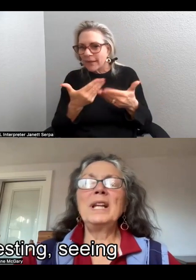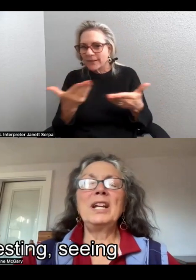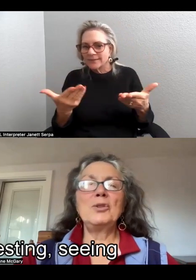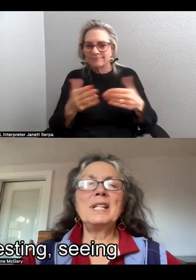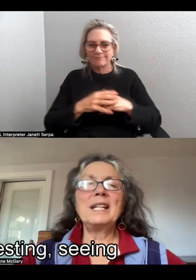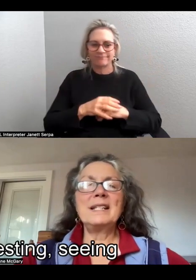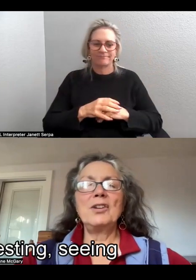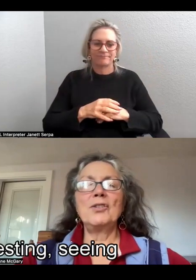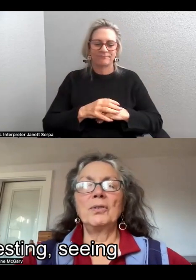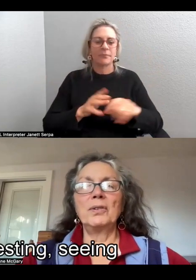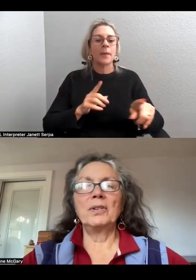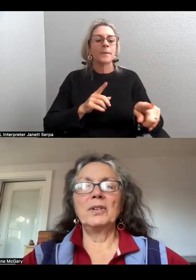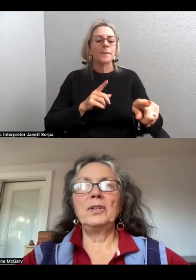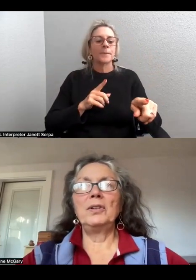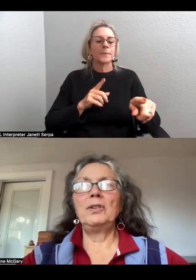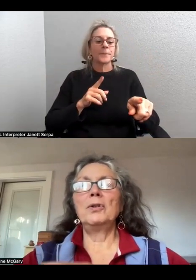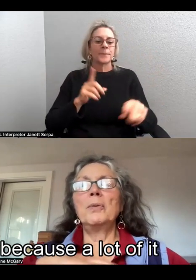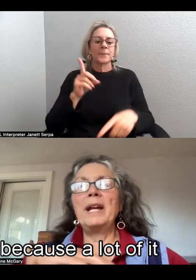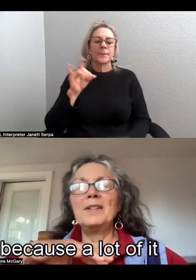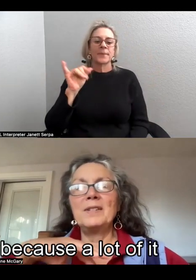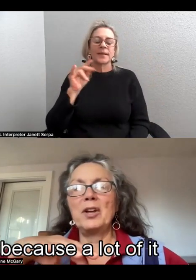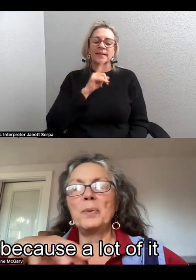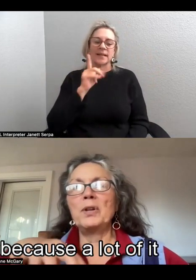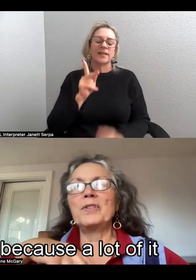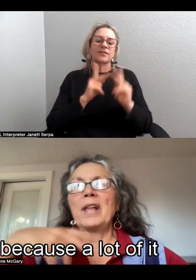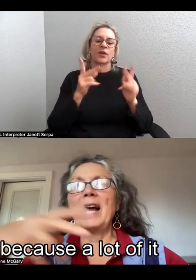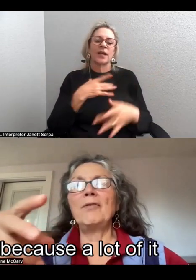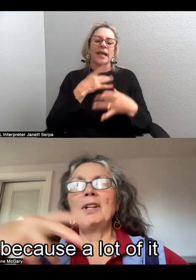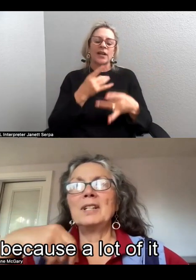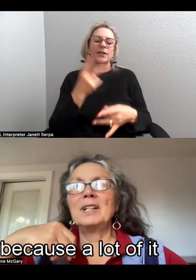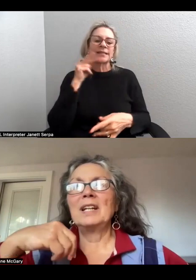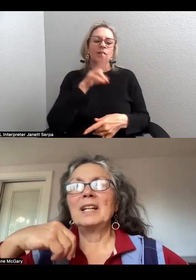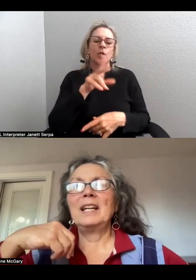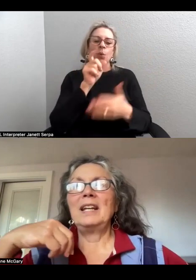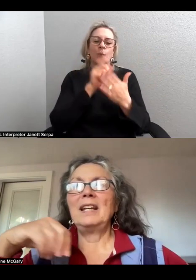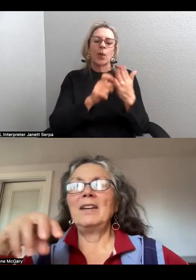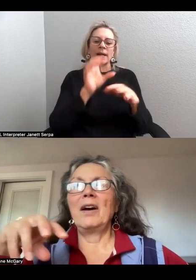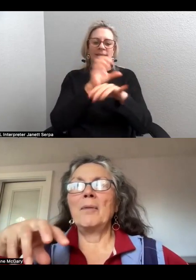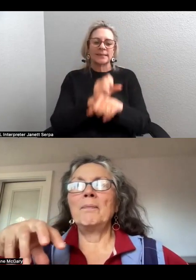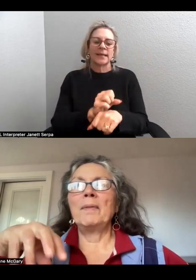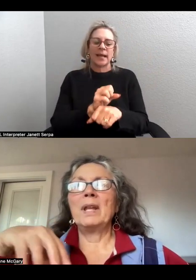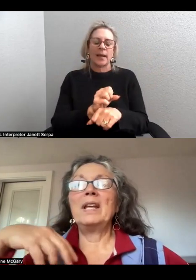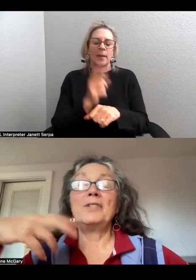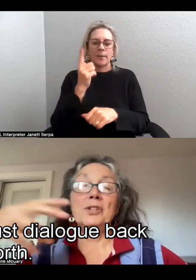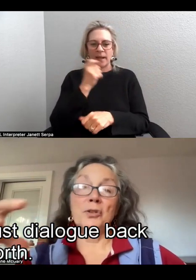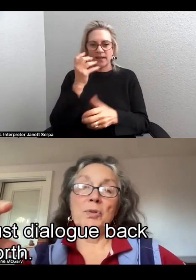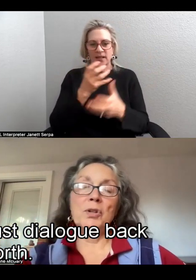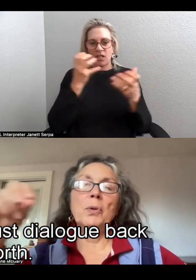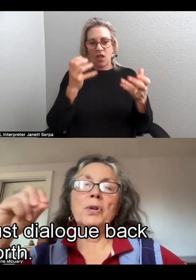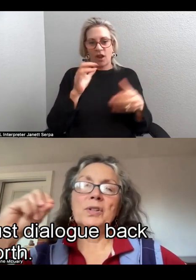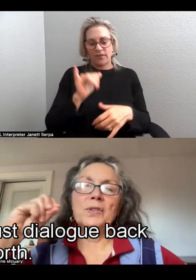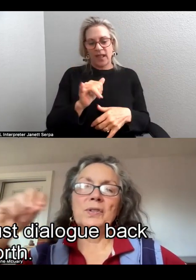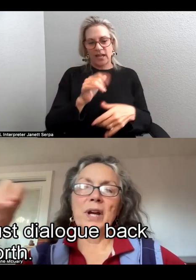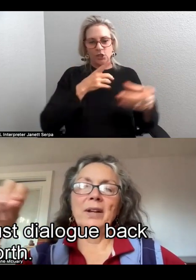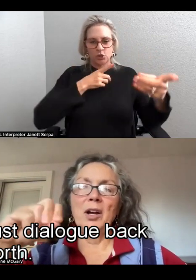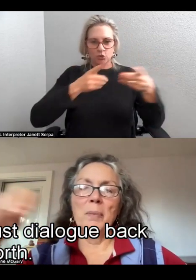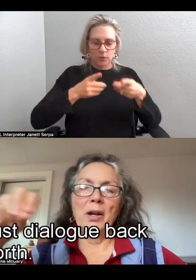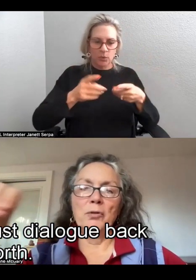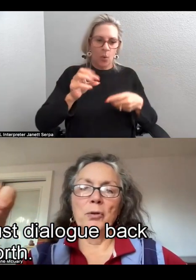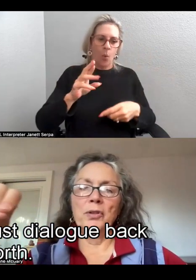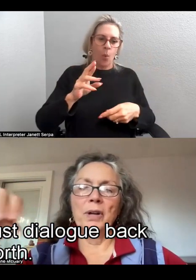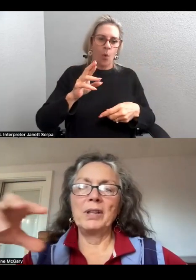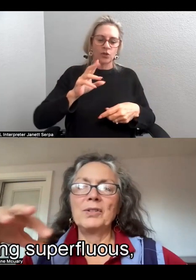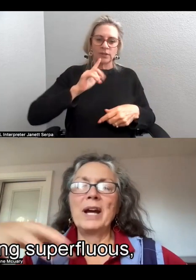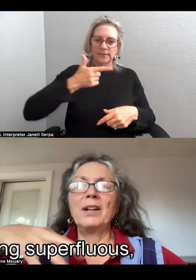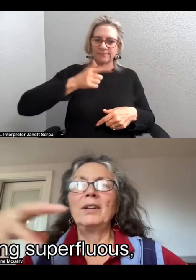It's really interesting seeing your writing styles because a lot of it is description or just dialogue